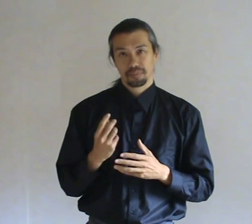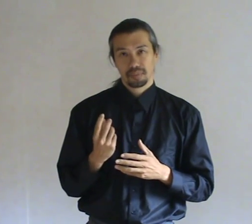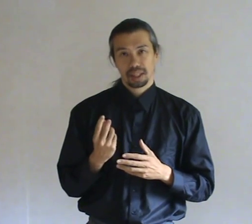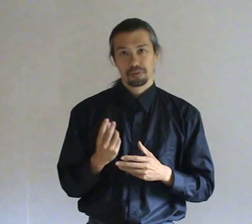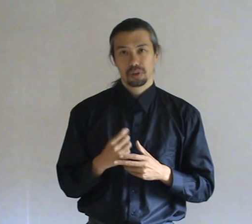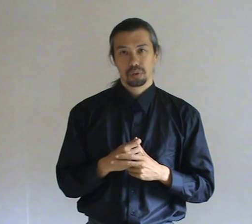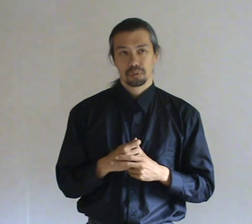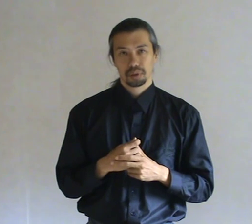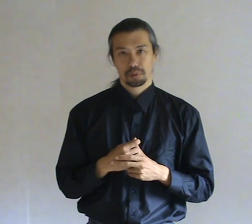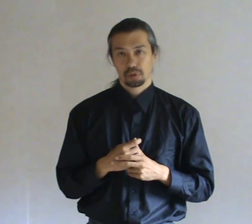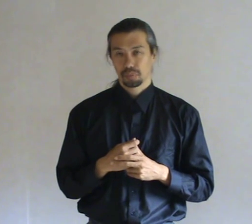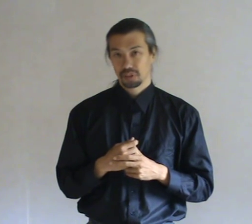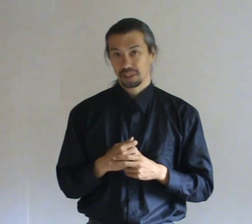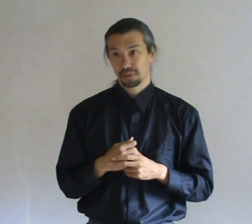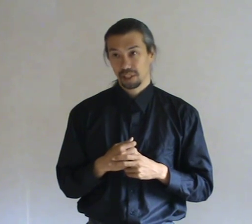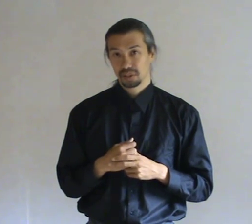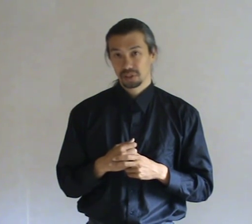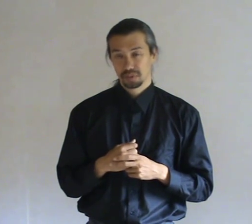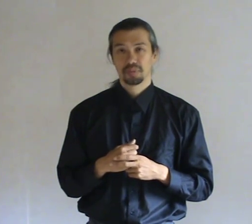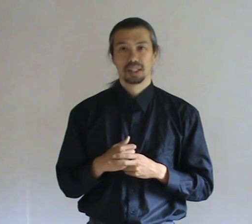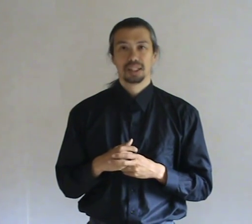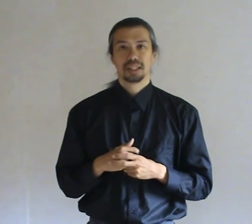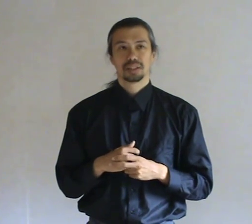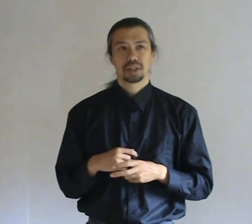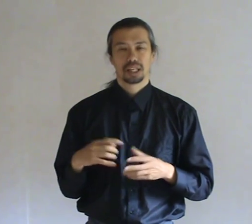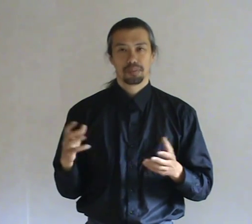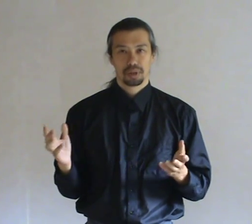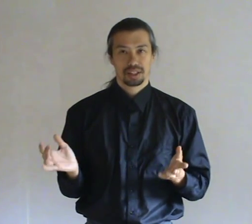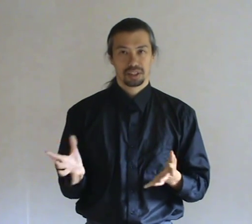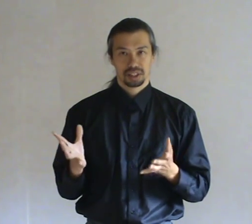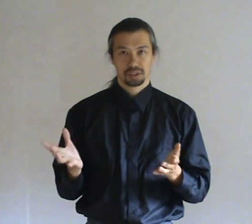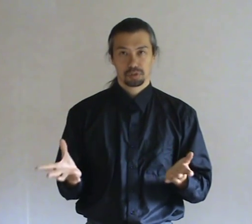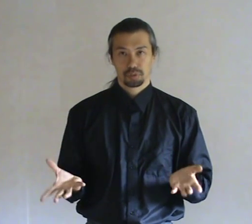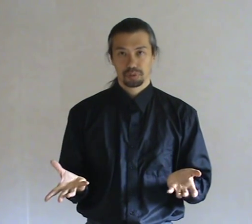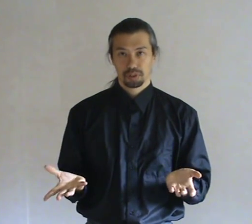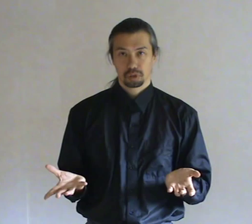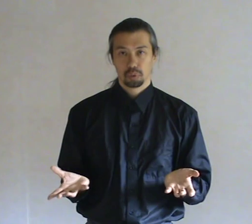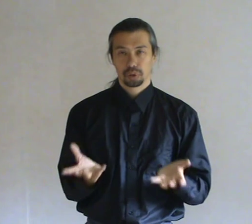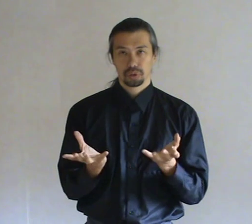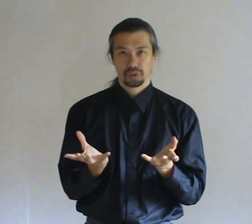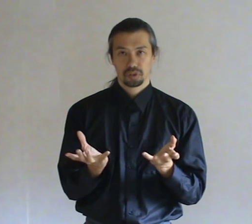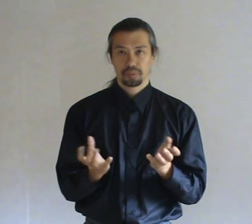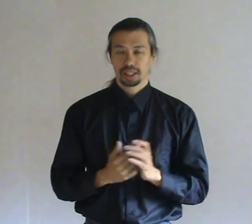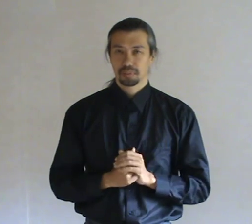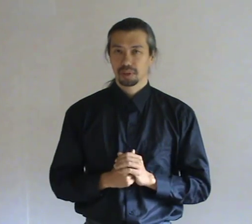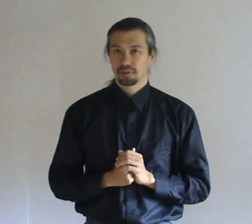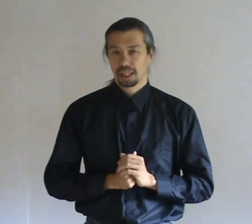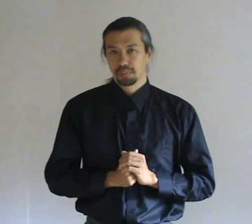If you perform a sacrifice. You can liberate energies from the physical world. To make them available